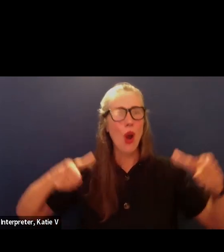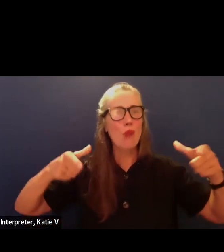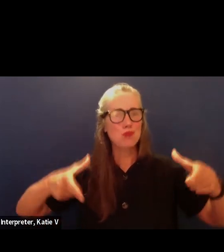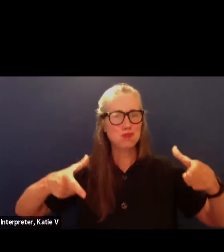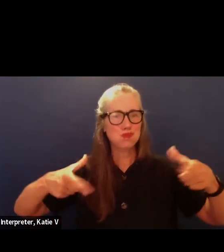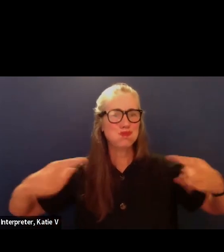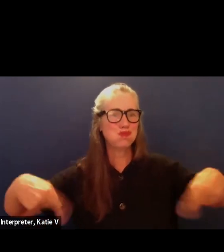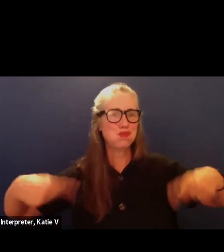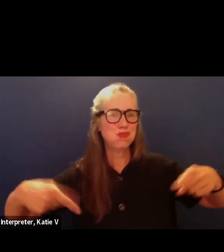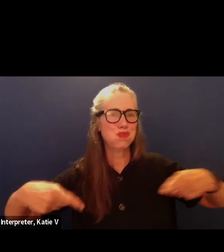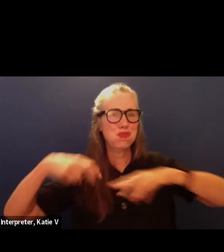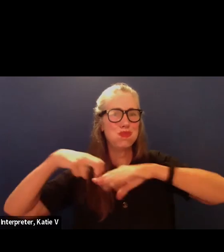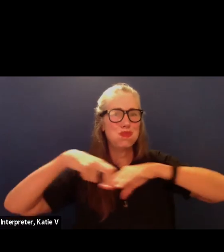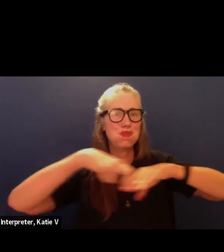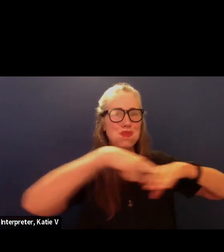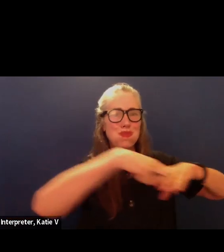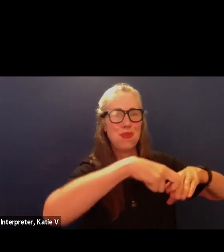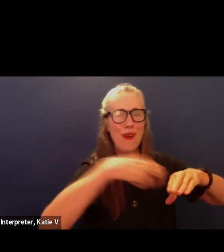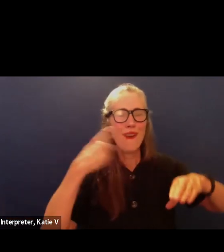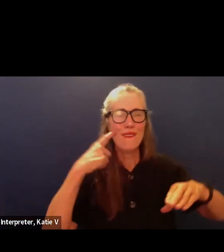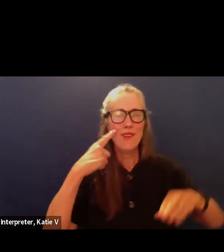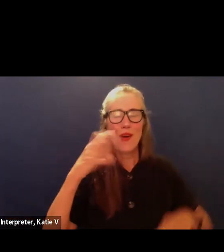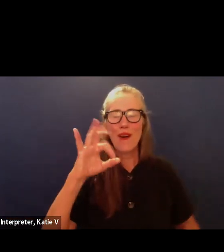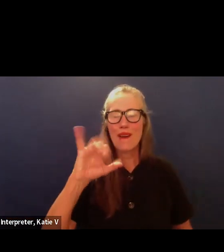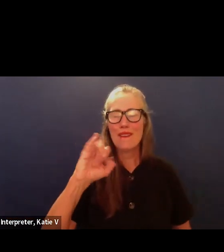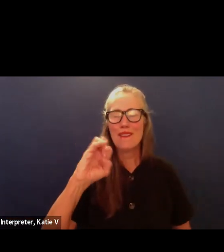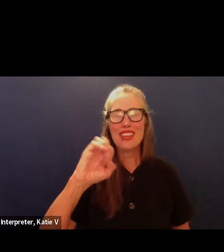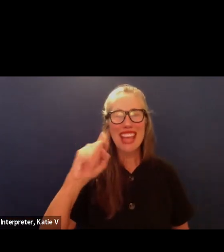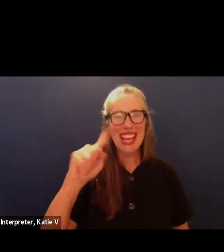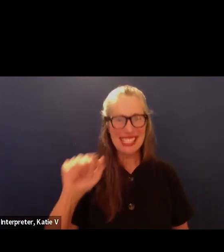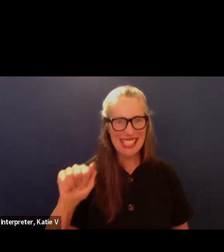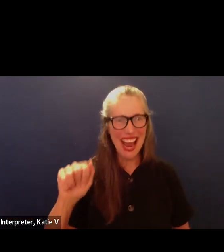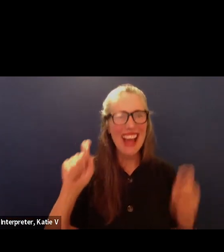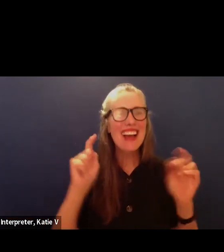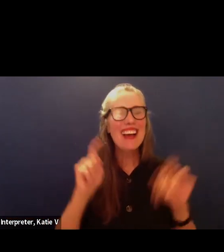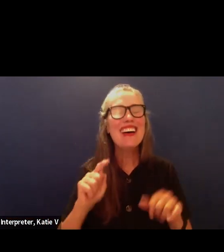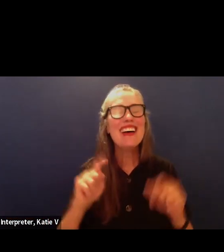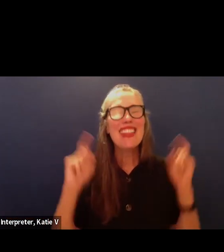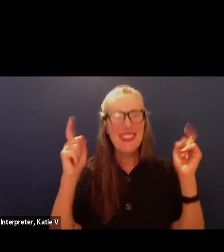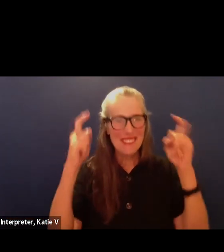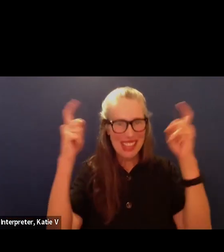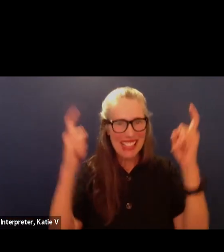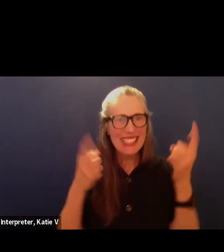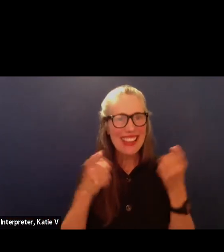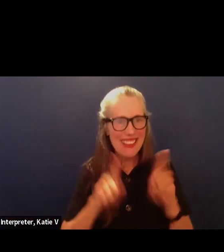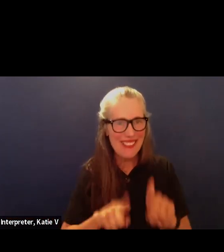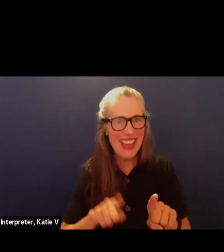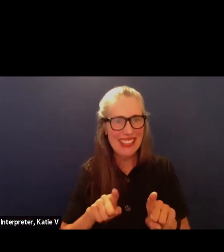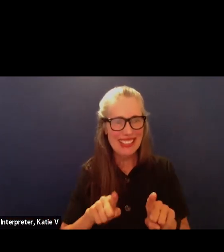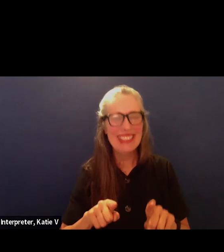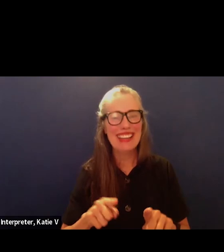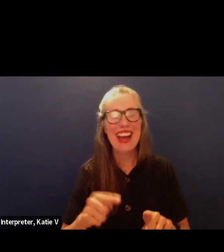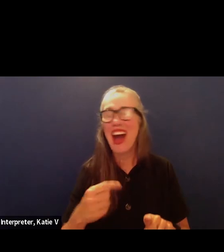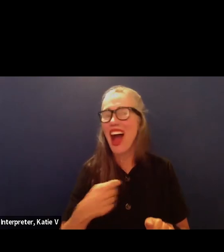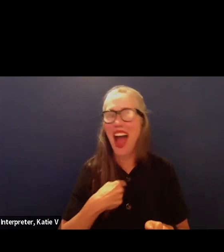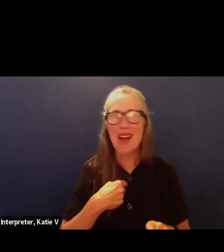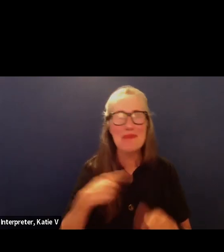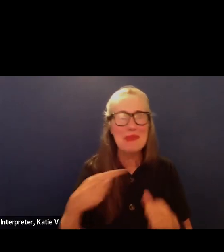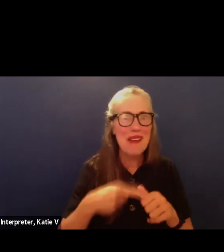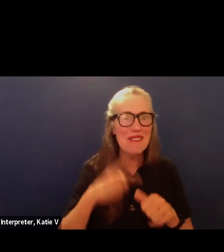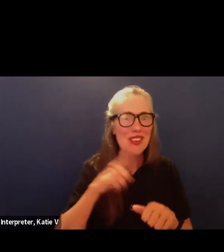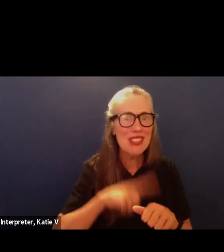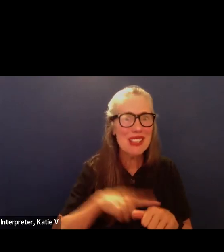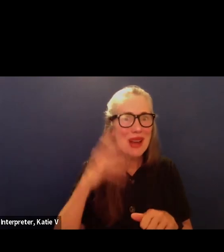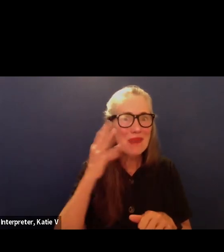is an amazing event in Santa Barbara. It'll be my first time experiencing it. You'll get more details about that as well. Thank you.